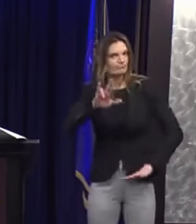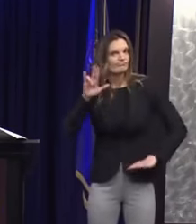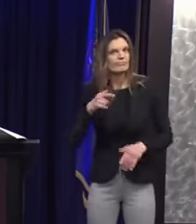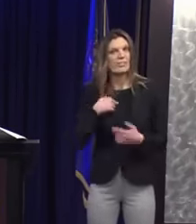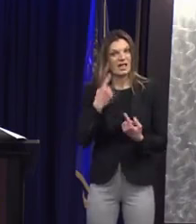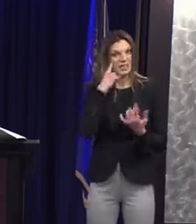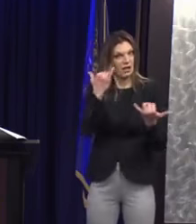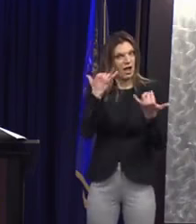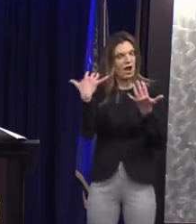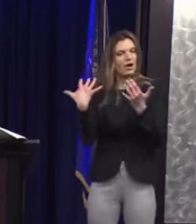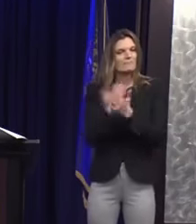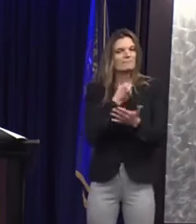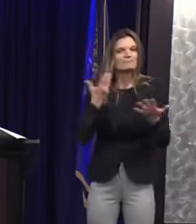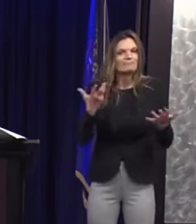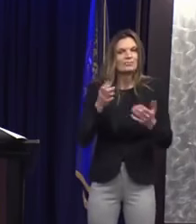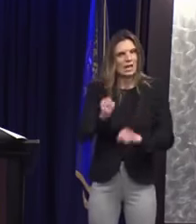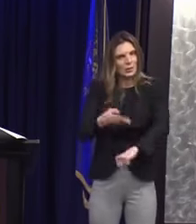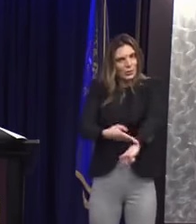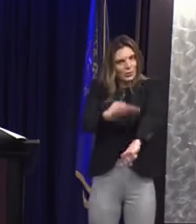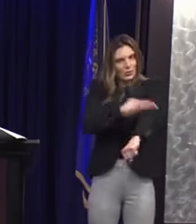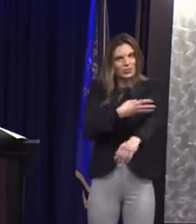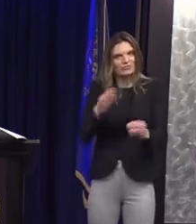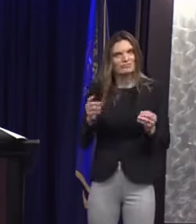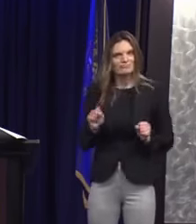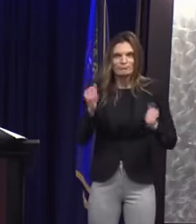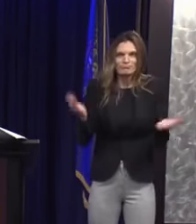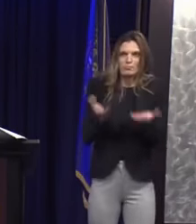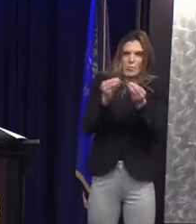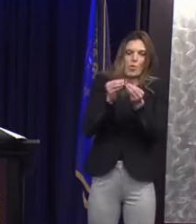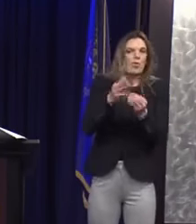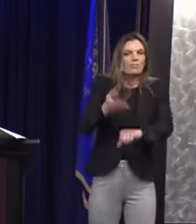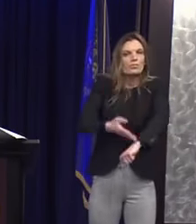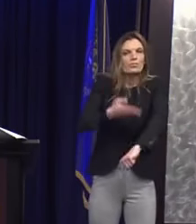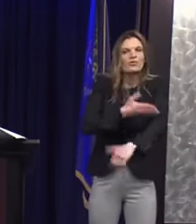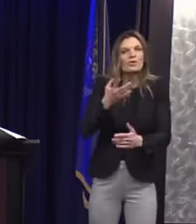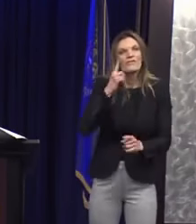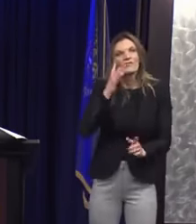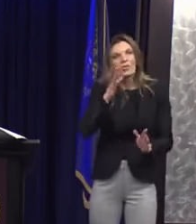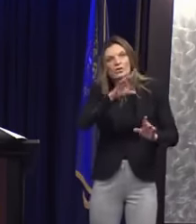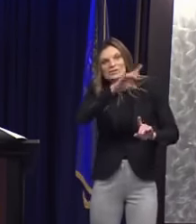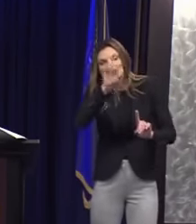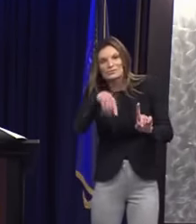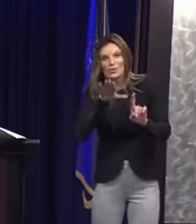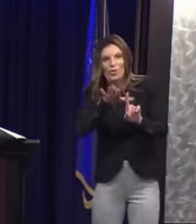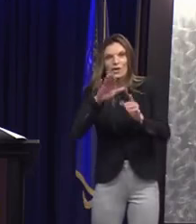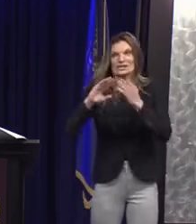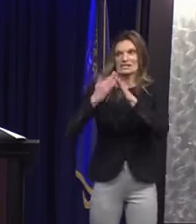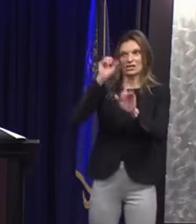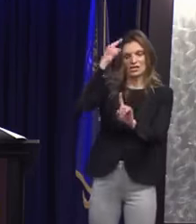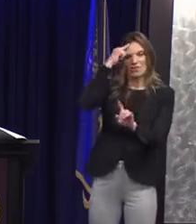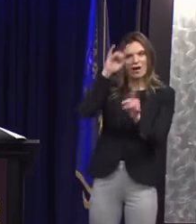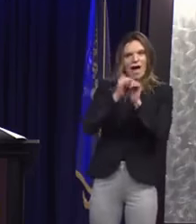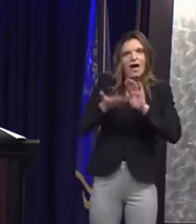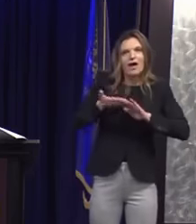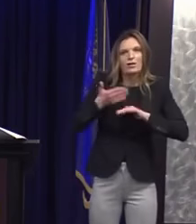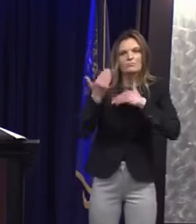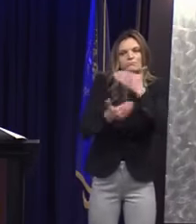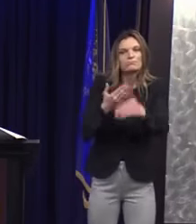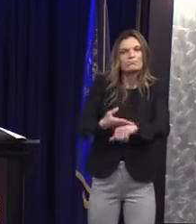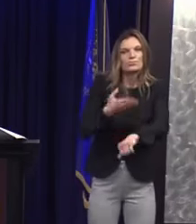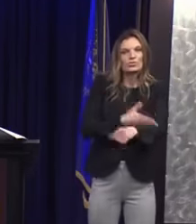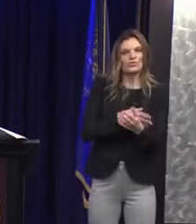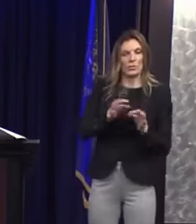ample opportunity to improve upon the operations of city government, especially with regard to